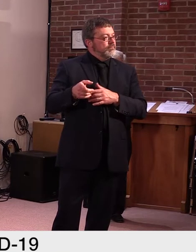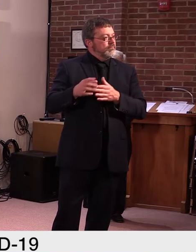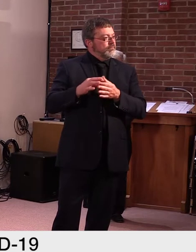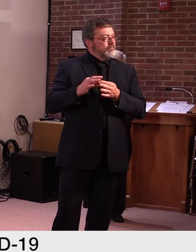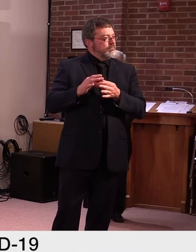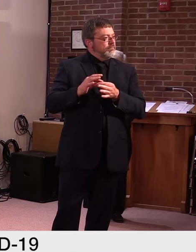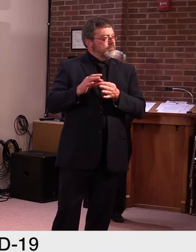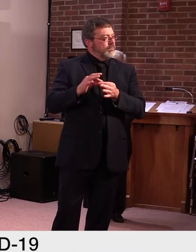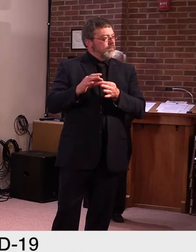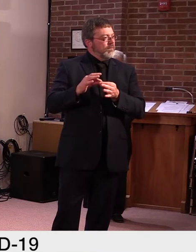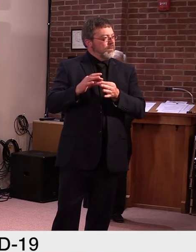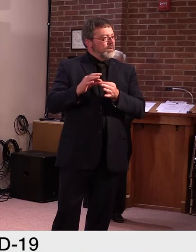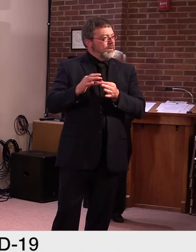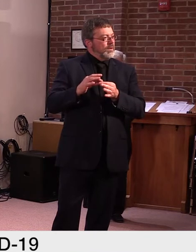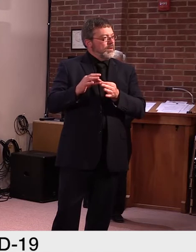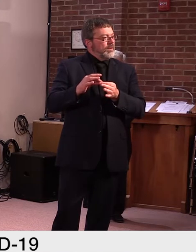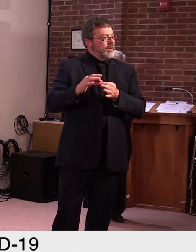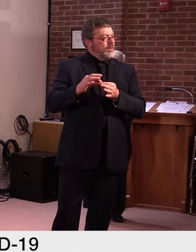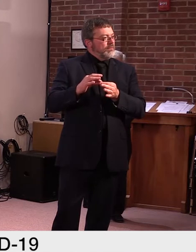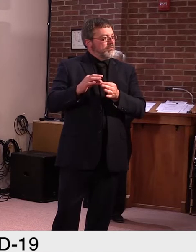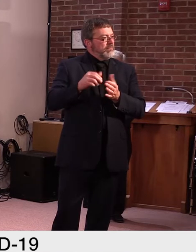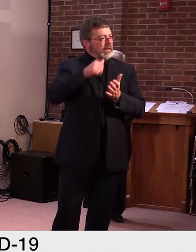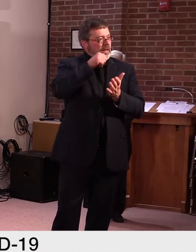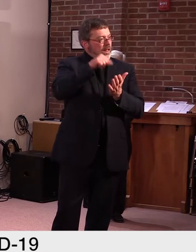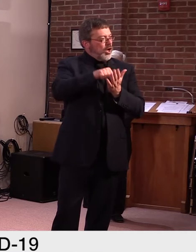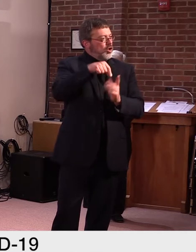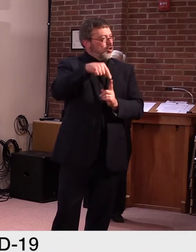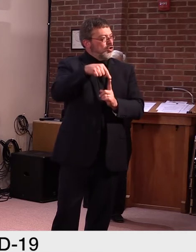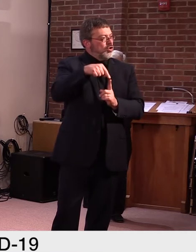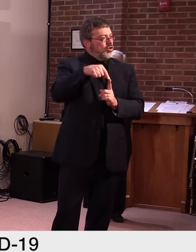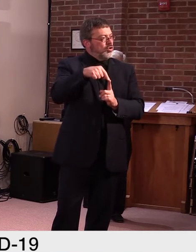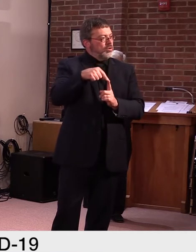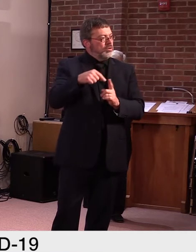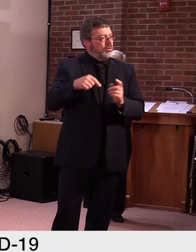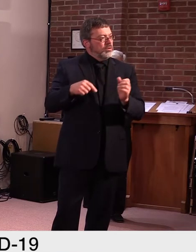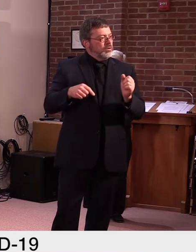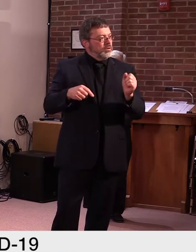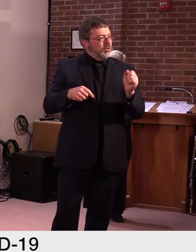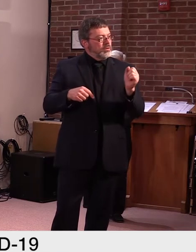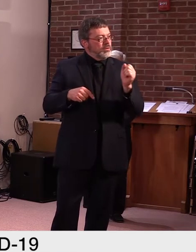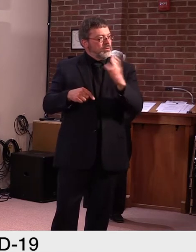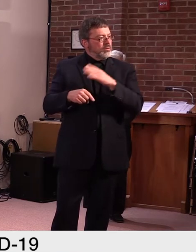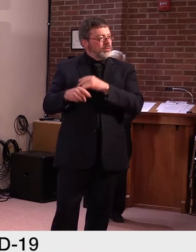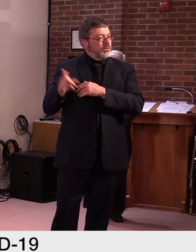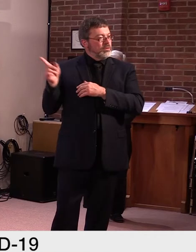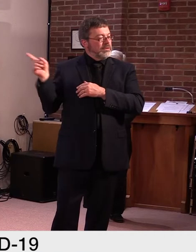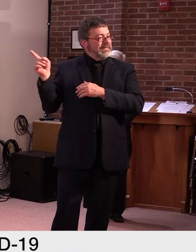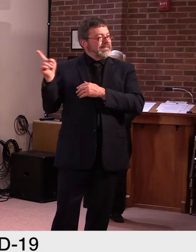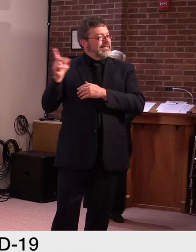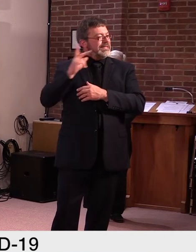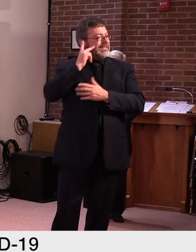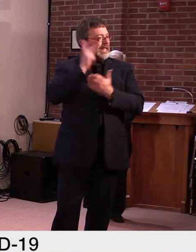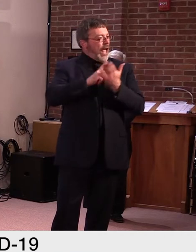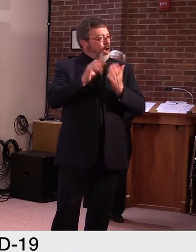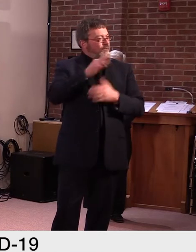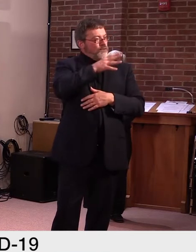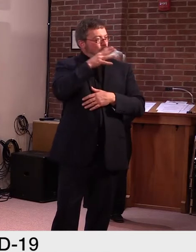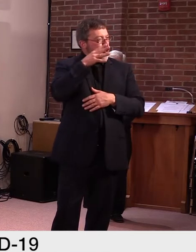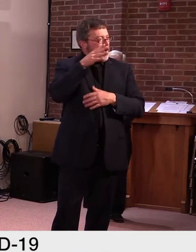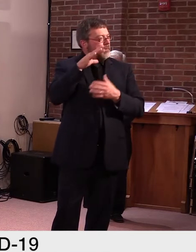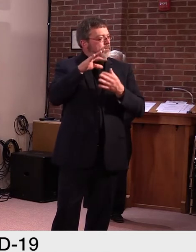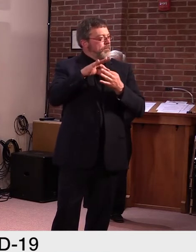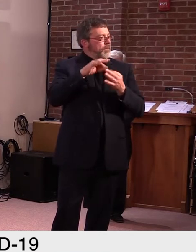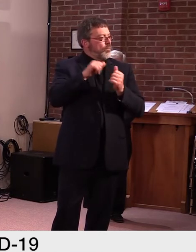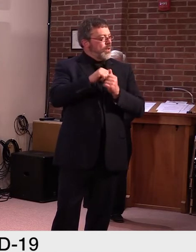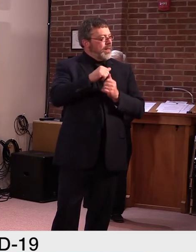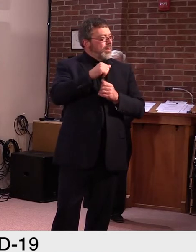Pevitt's, uh, statement on creamies being essential. That might, you know, come as pretty exciting notes to